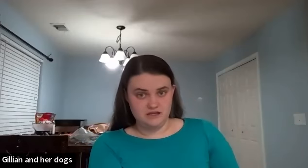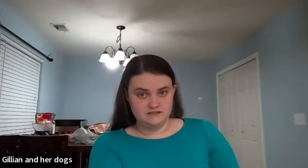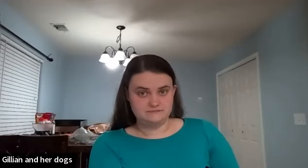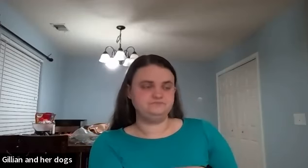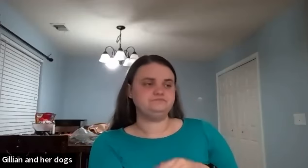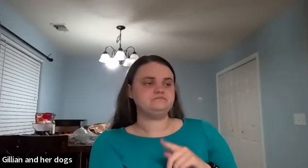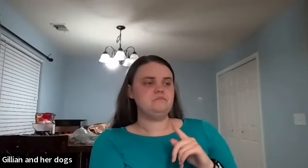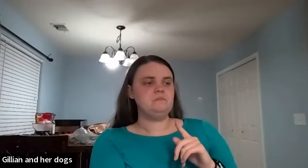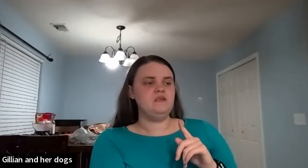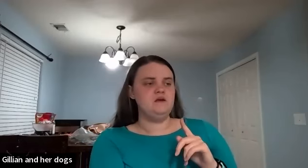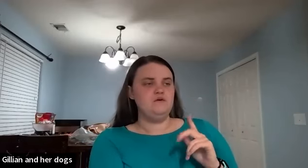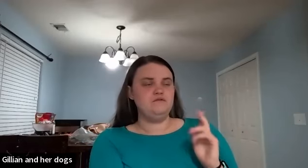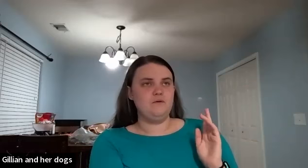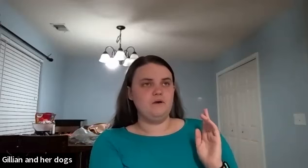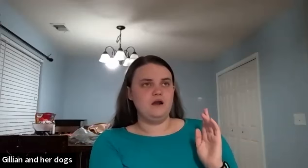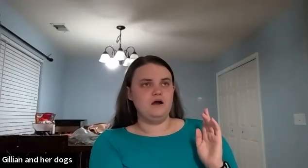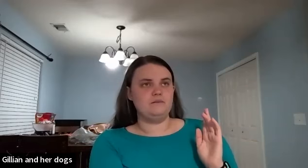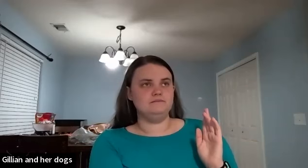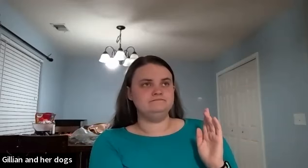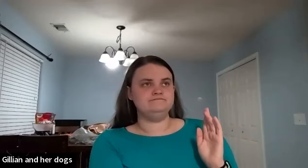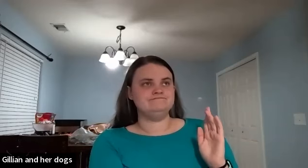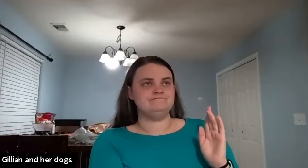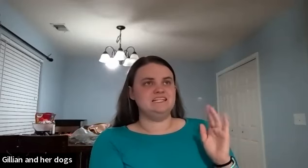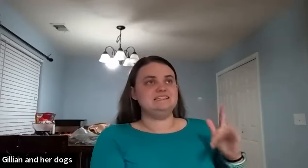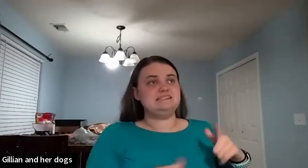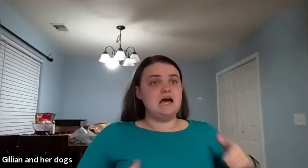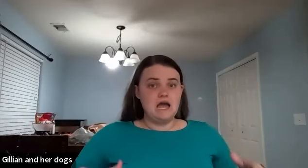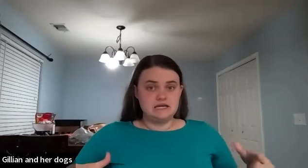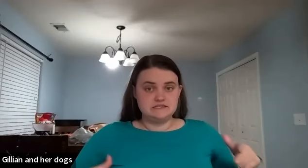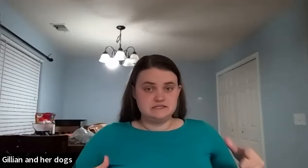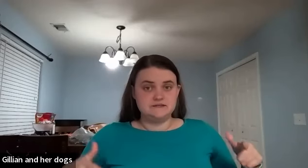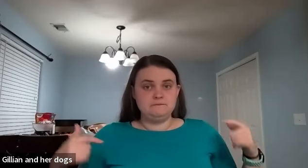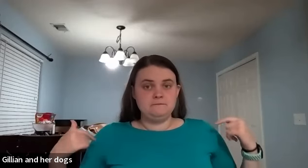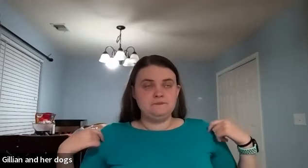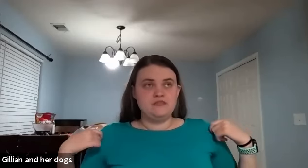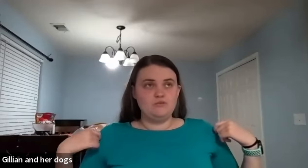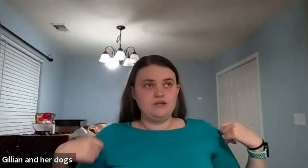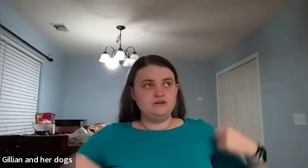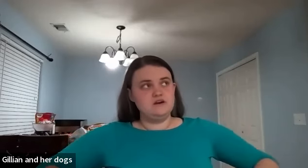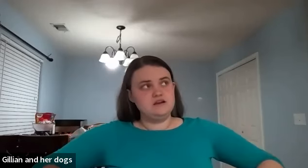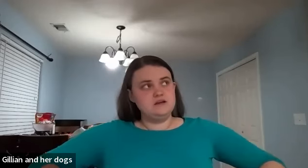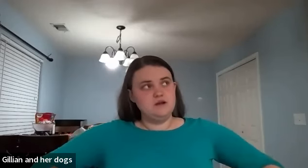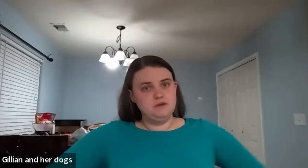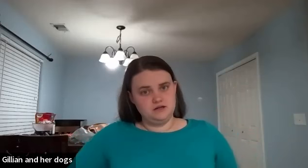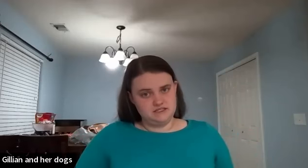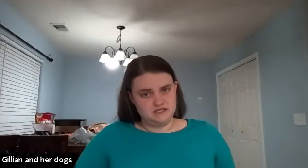height for um size when you're talking about a person